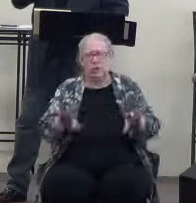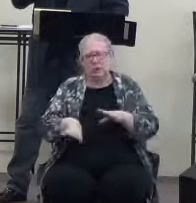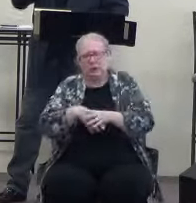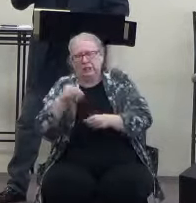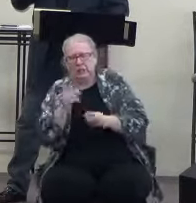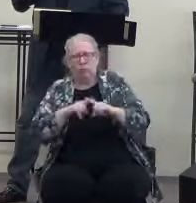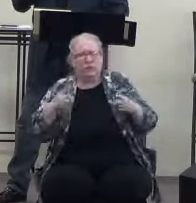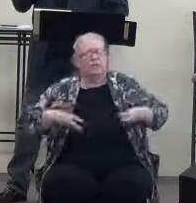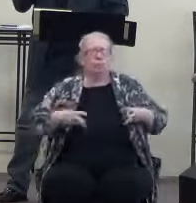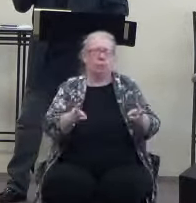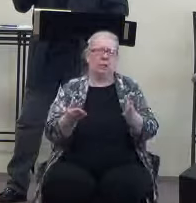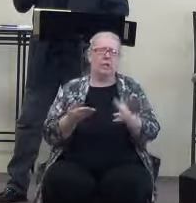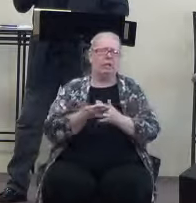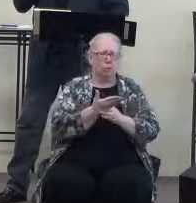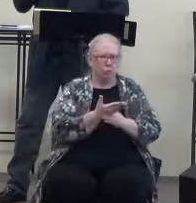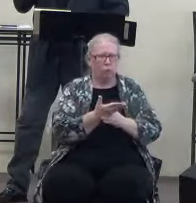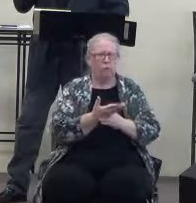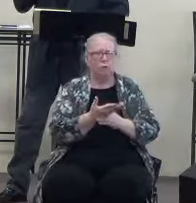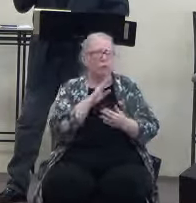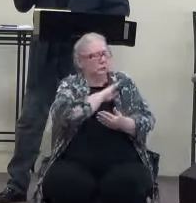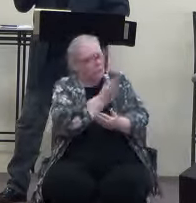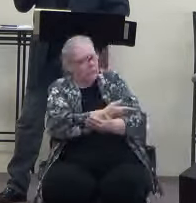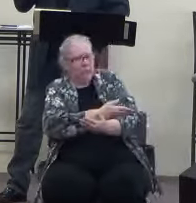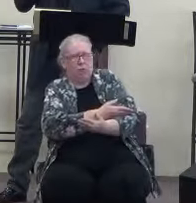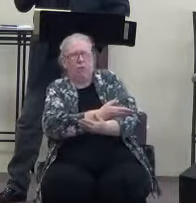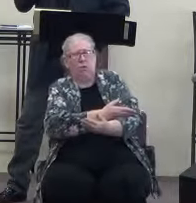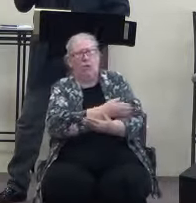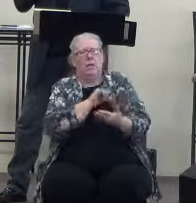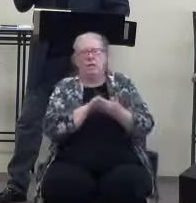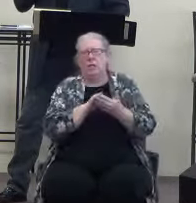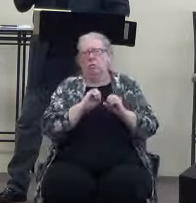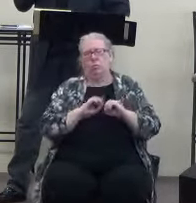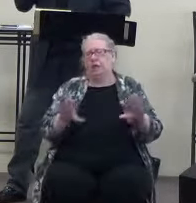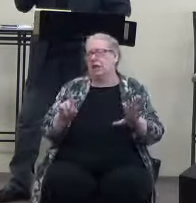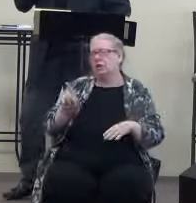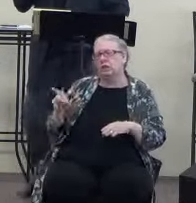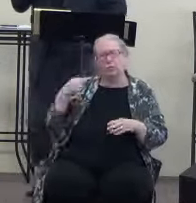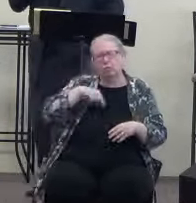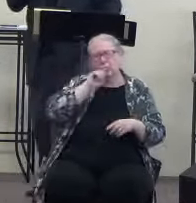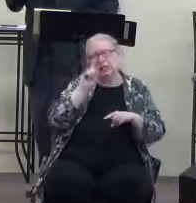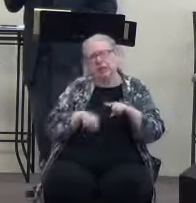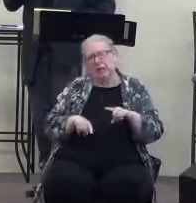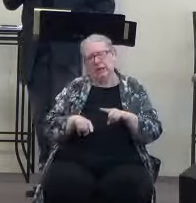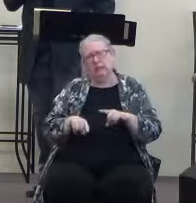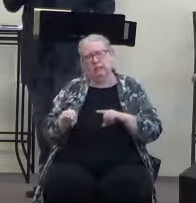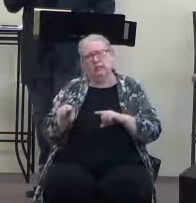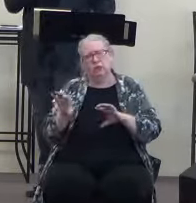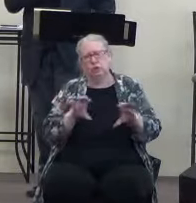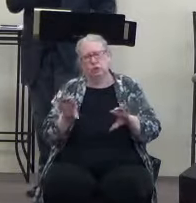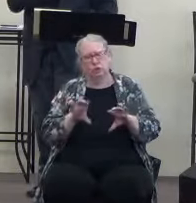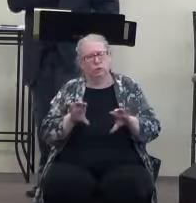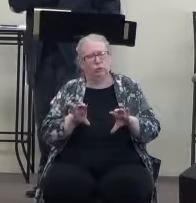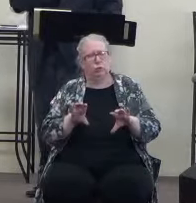a way through, there's a power that without him we can't make. The world can't handle the Holy Spirit,